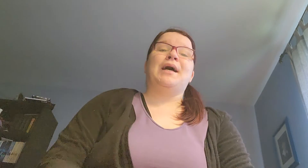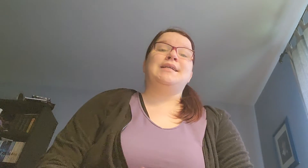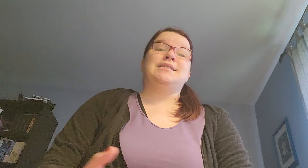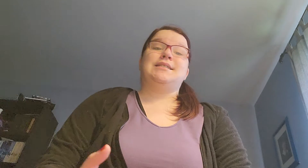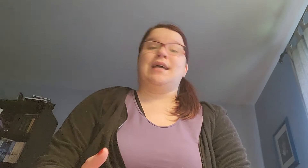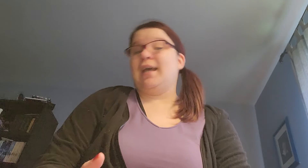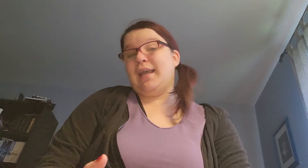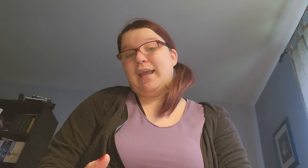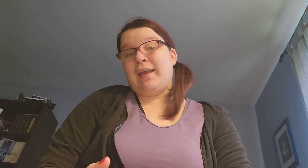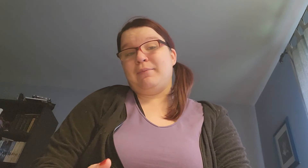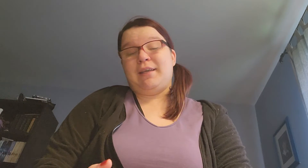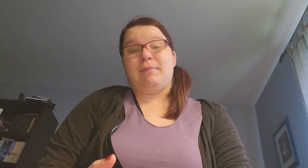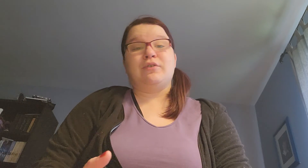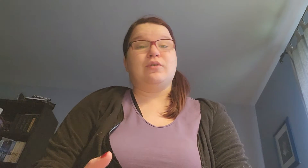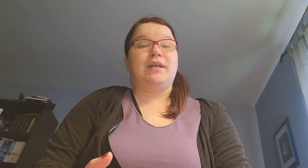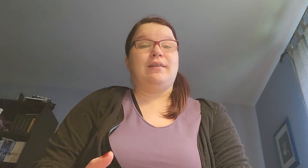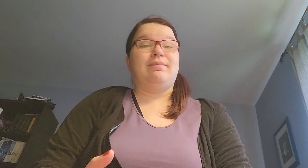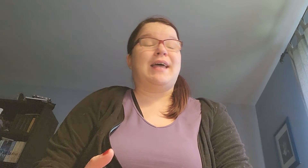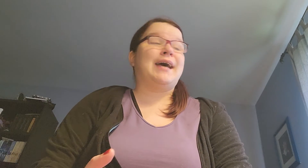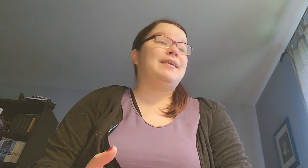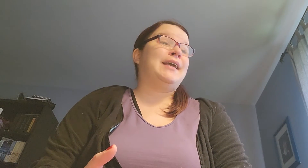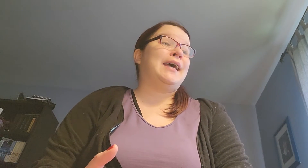But... I am thinking about doing that again.